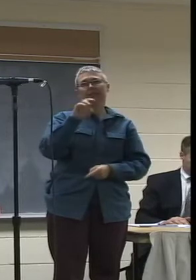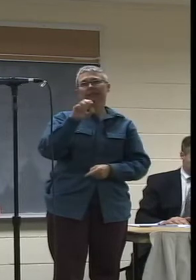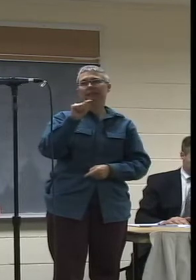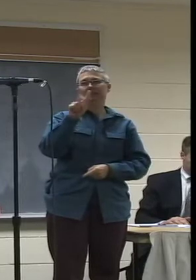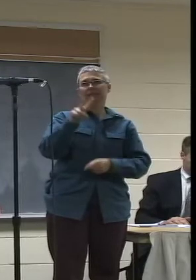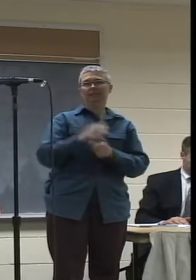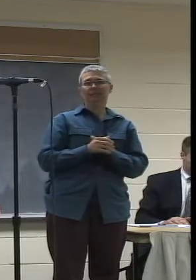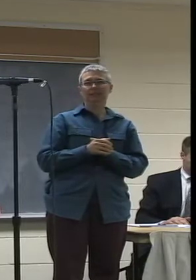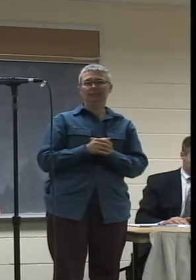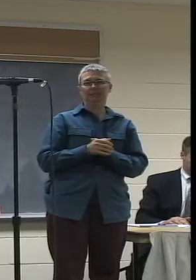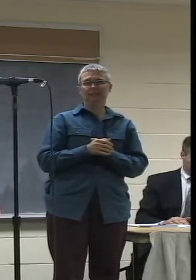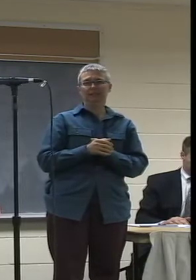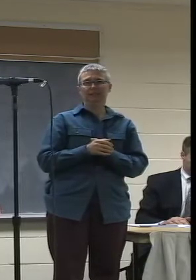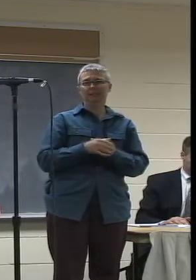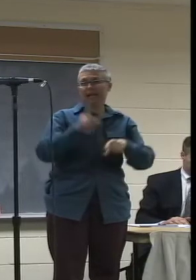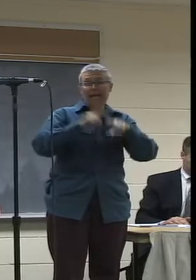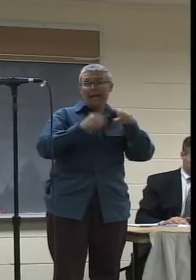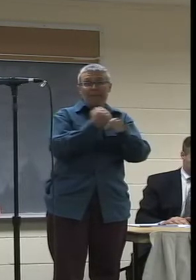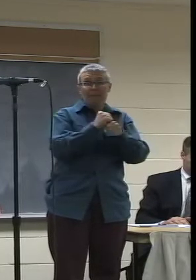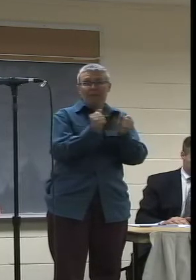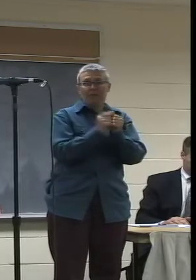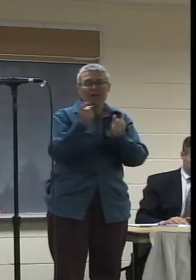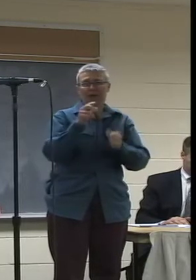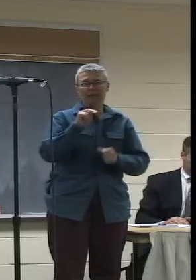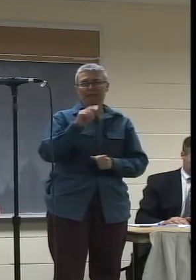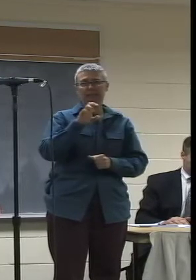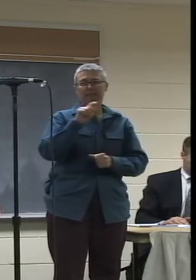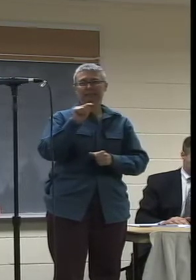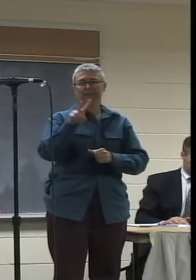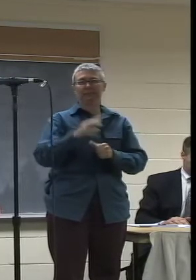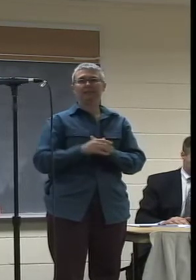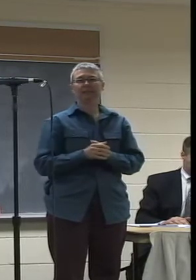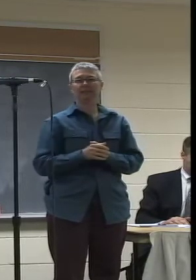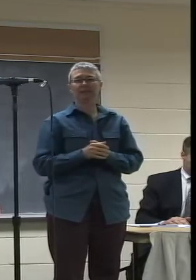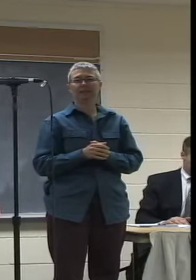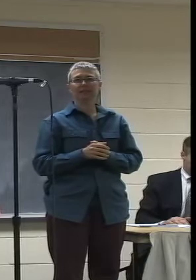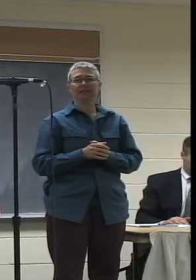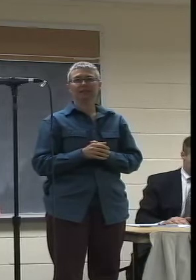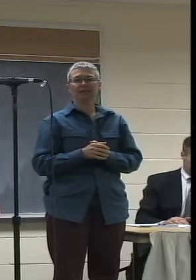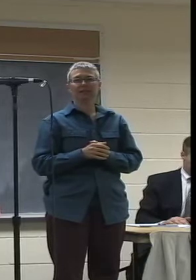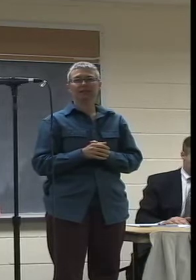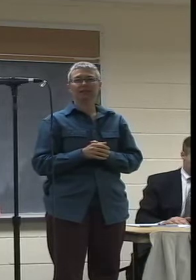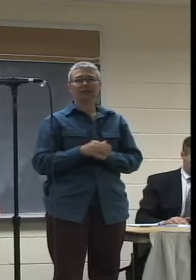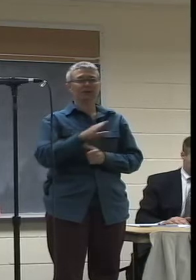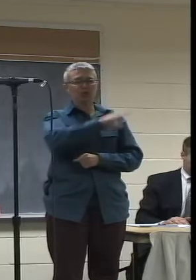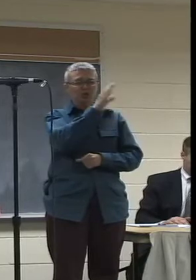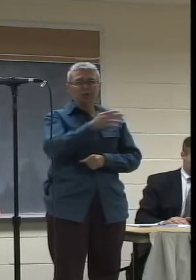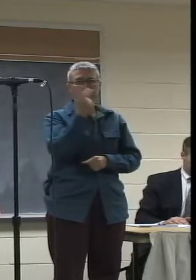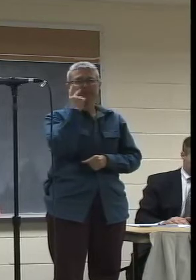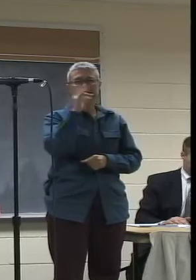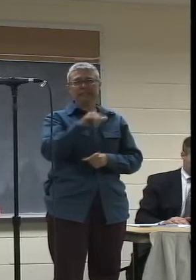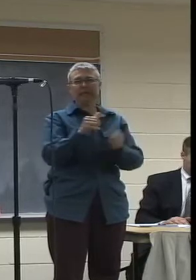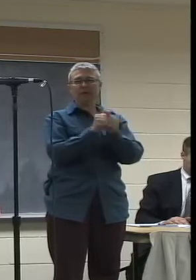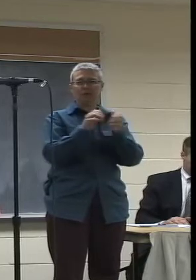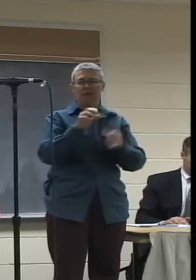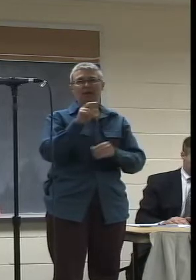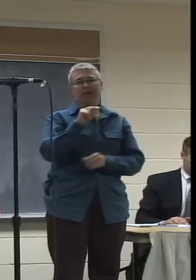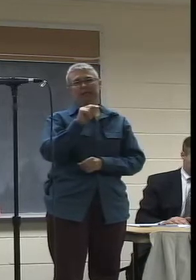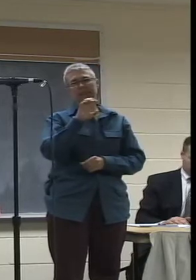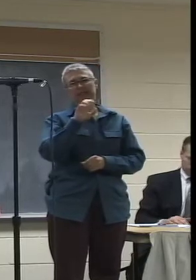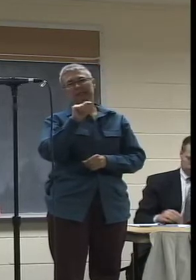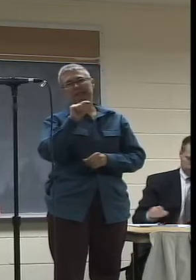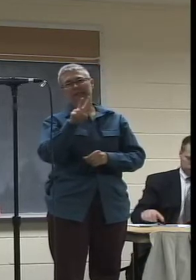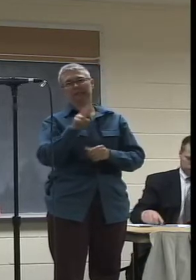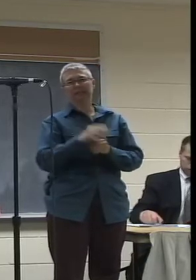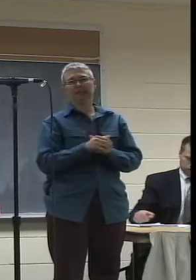little film would not have been possible. This is something which would not have been produced and broadcast by